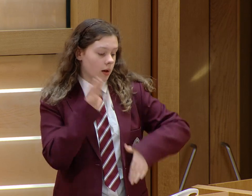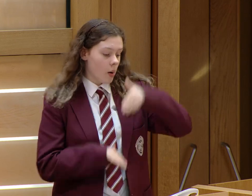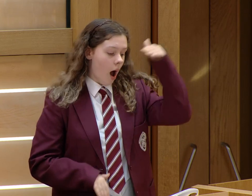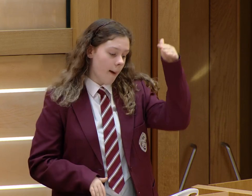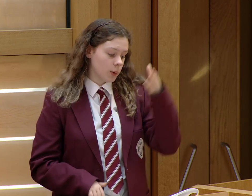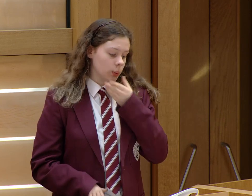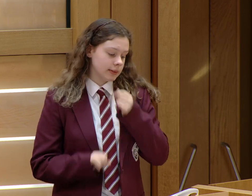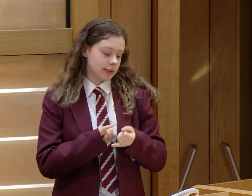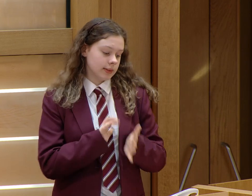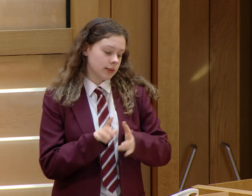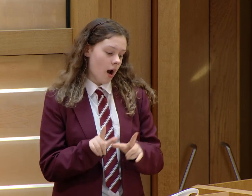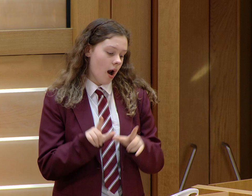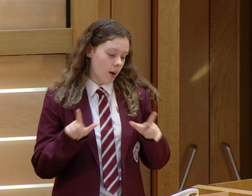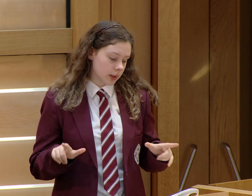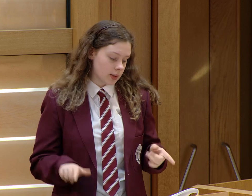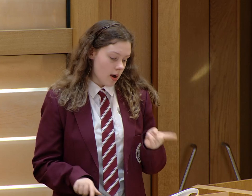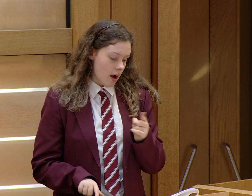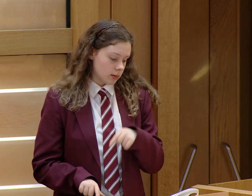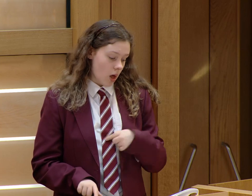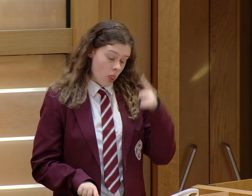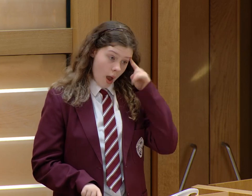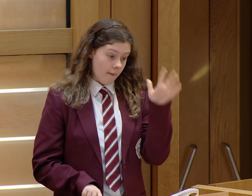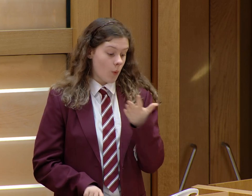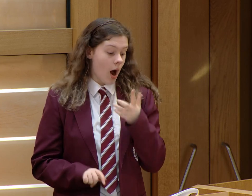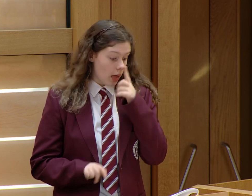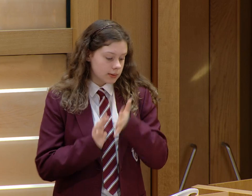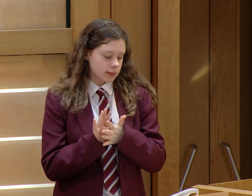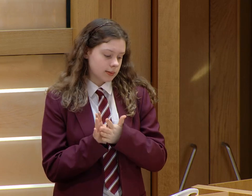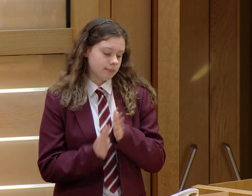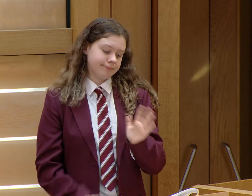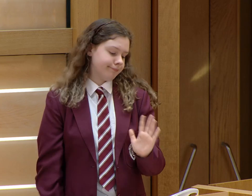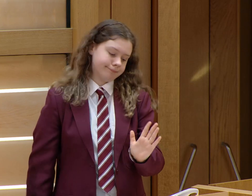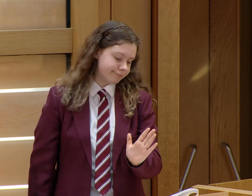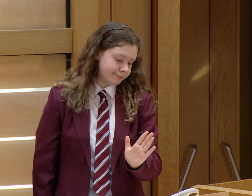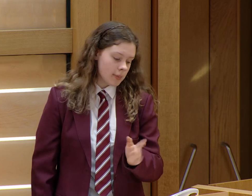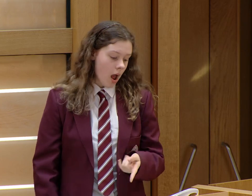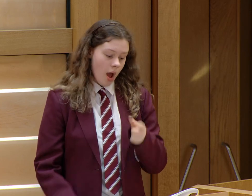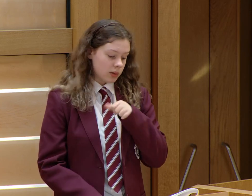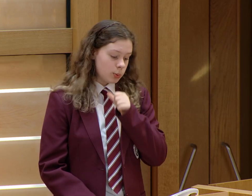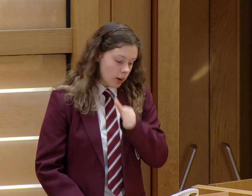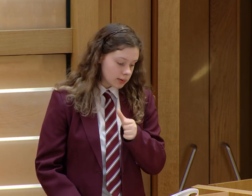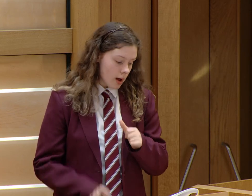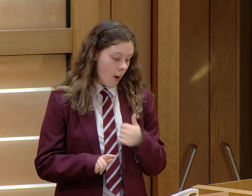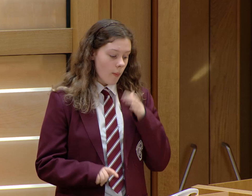And at home, I grew up using sign language. And in fact, I thought everyone could speak sign language.